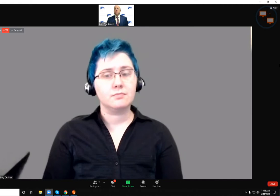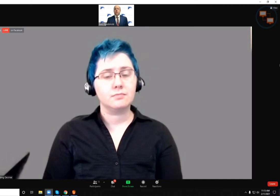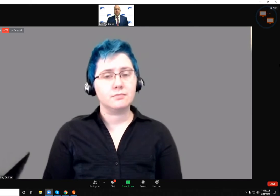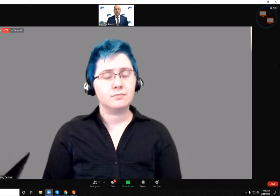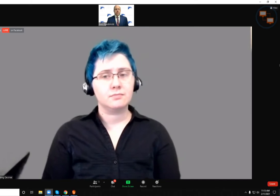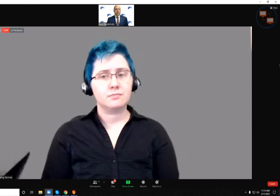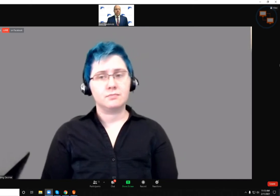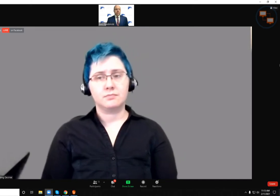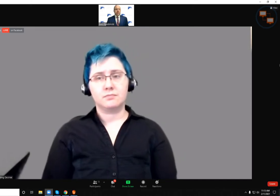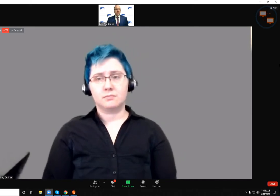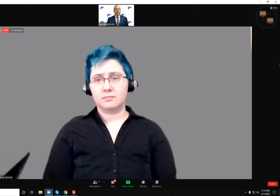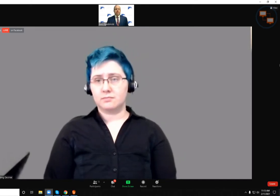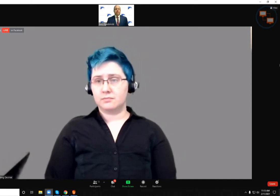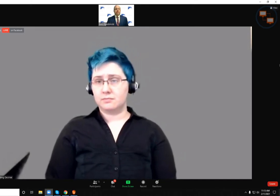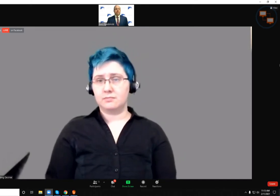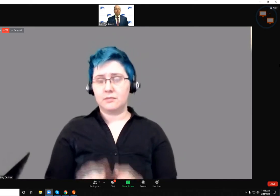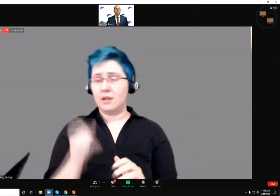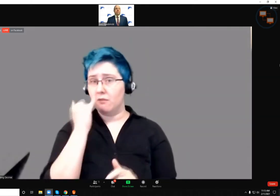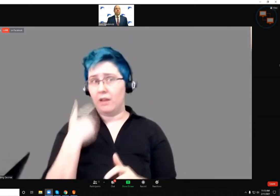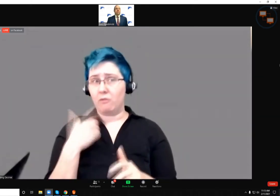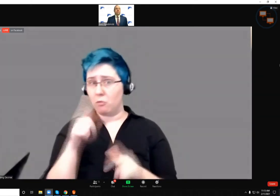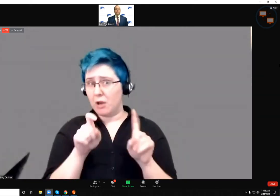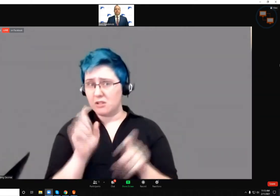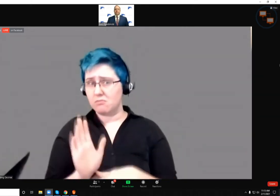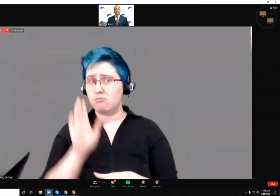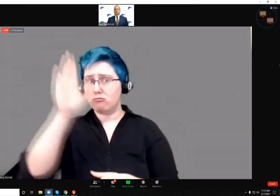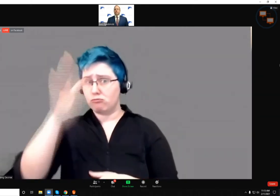If anyone has any questions, you can go ahead and raise your hand.